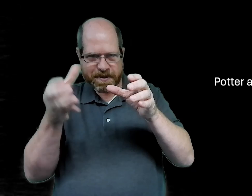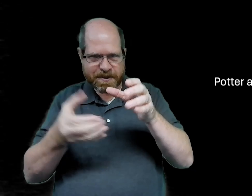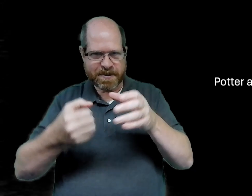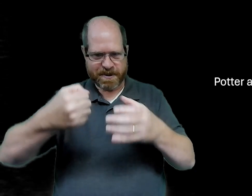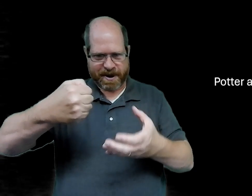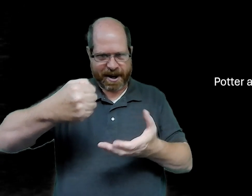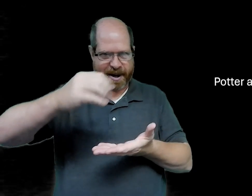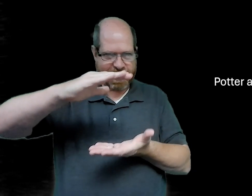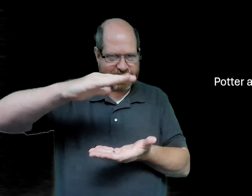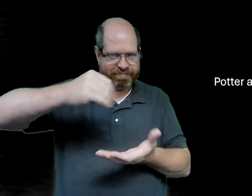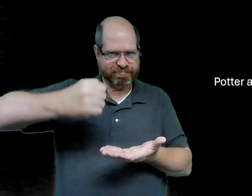form it how you want it